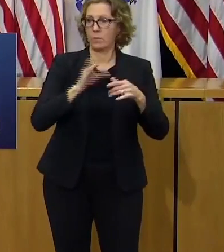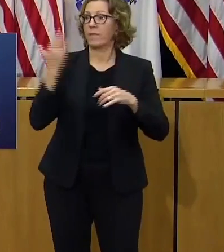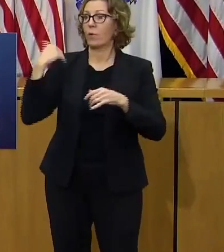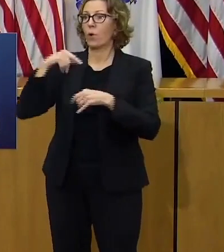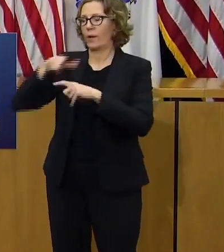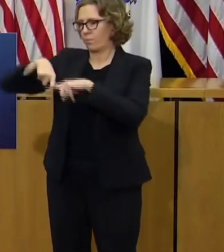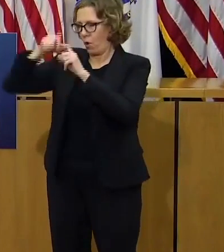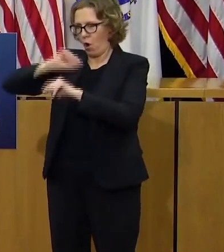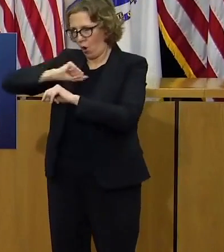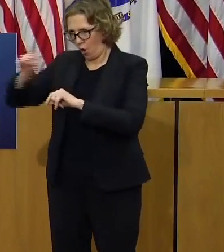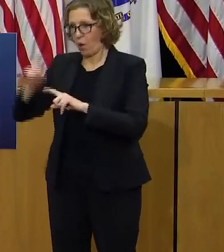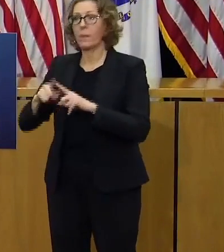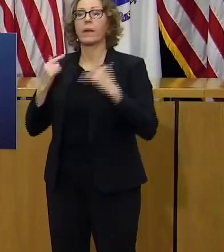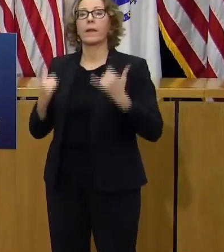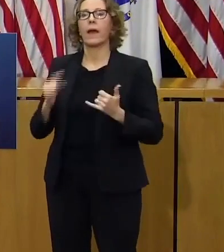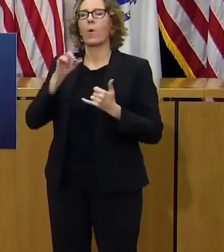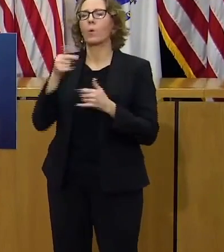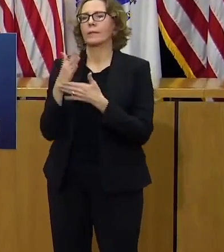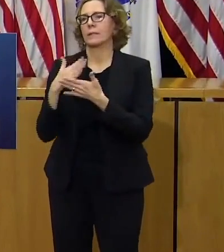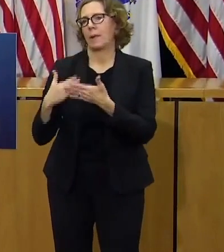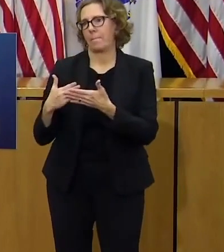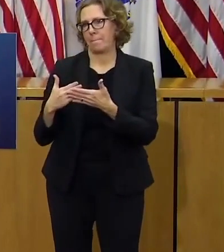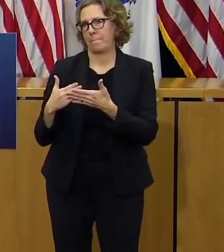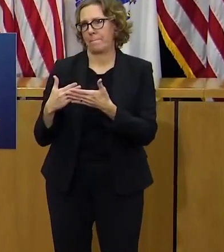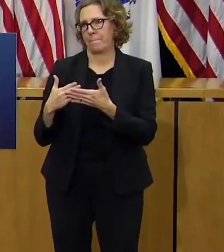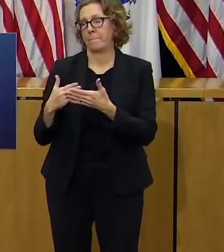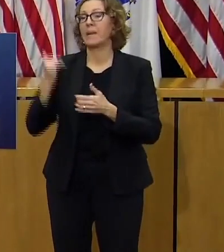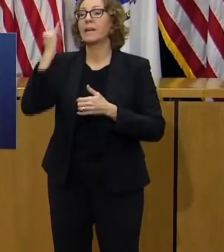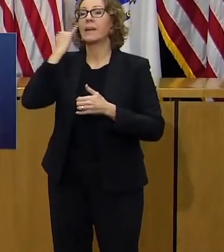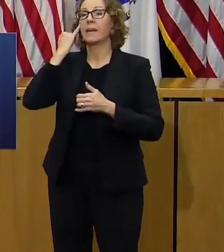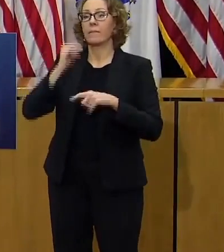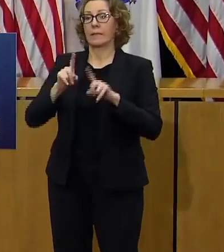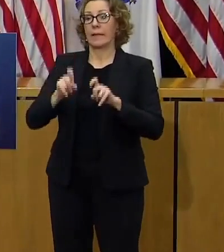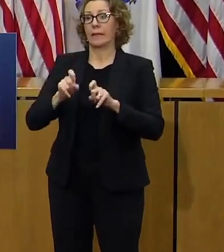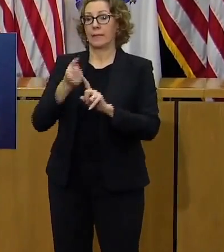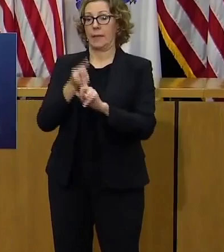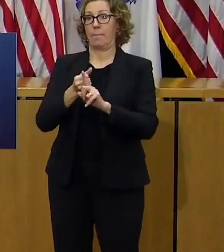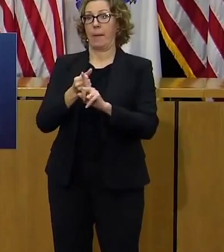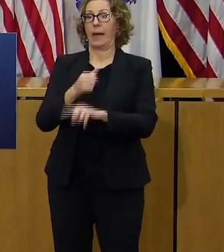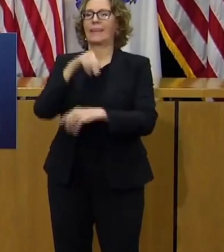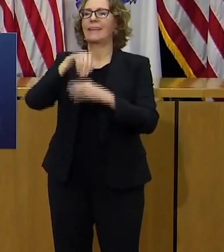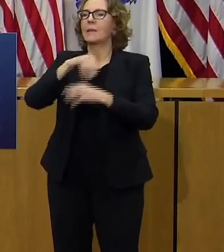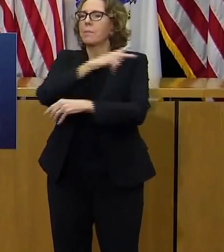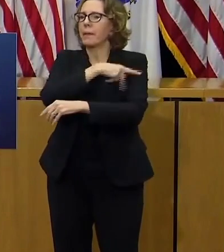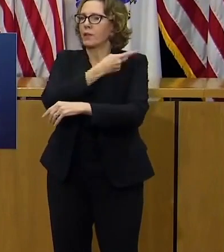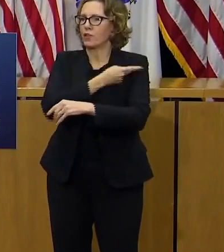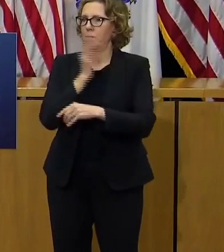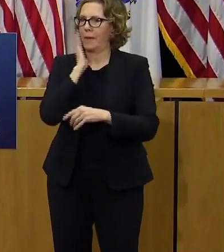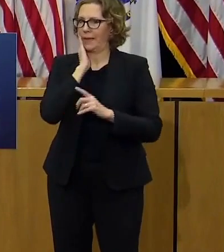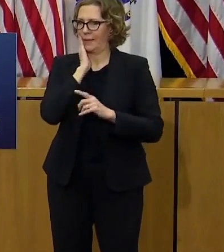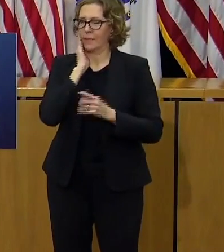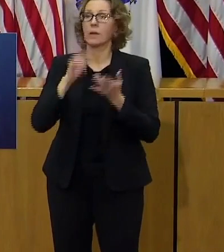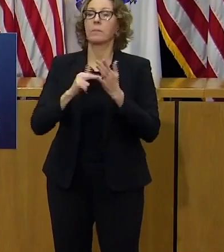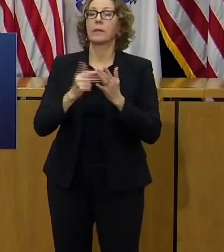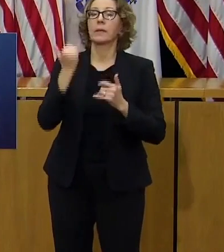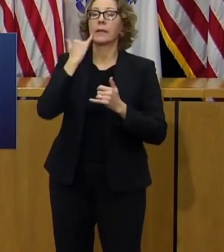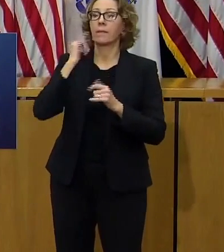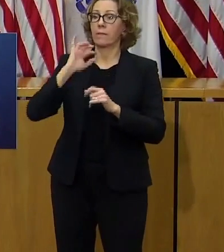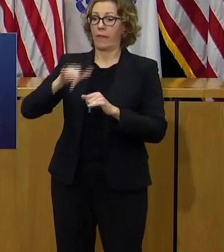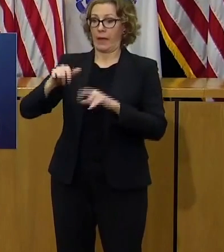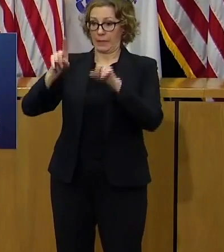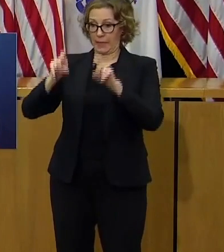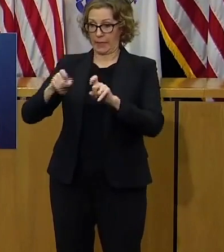treatments and procedures that impact inpatient capacity so staff and inpatient capacity